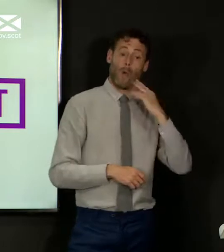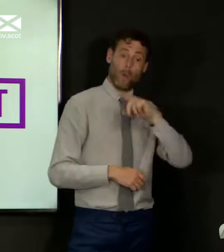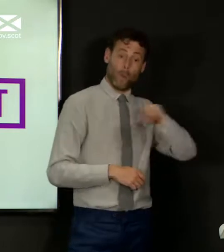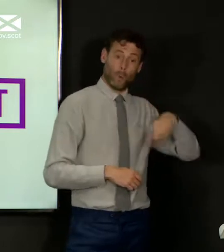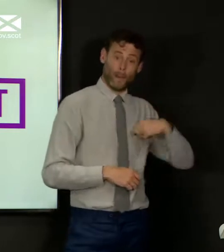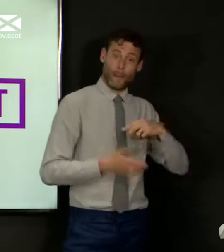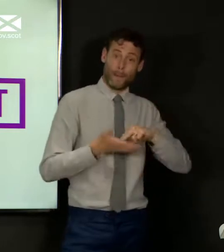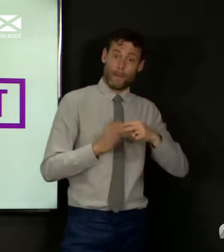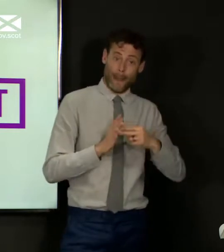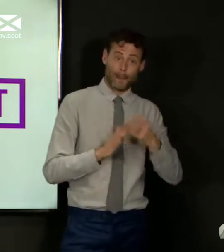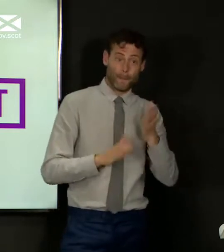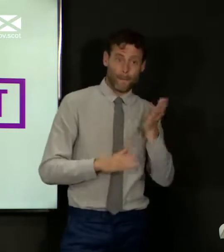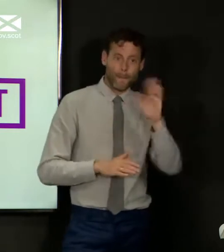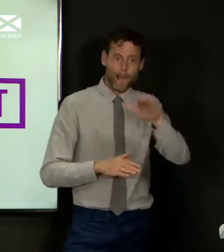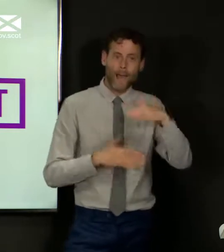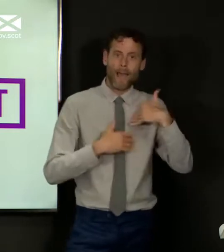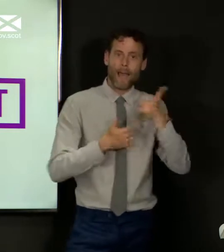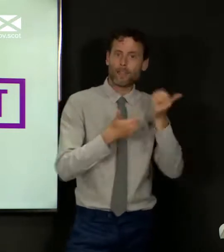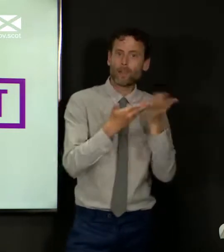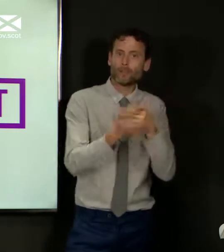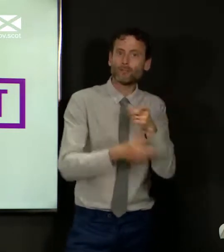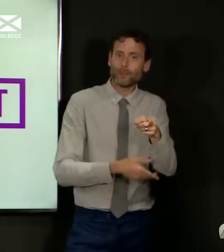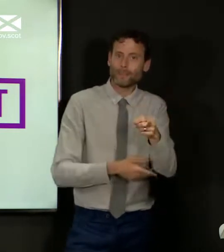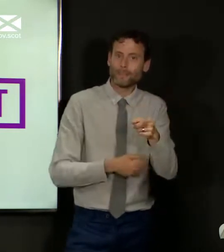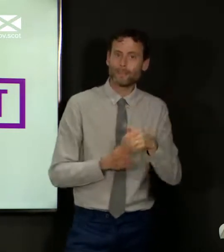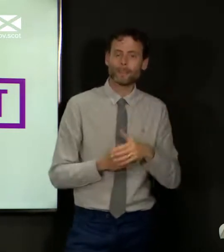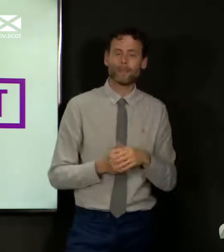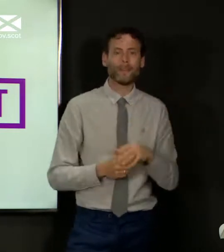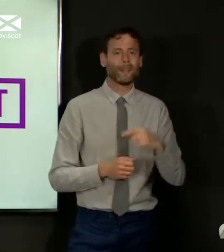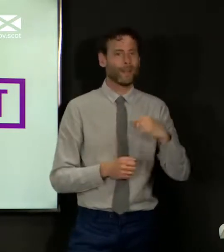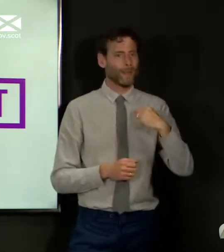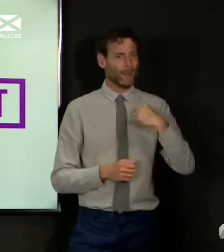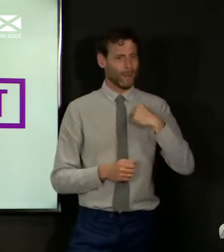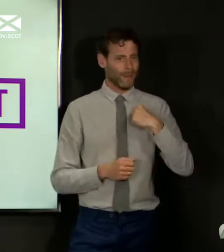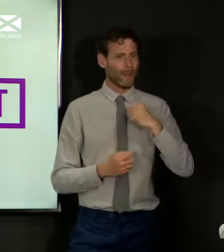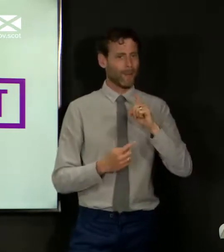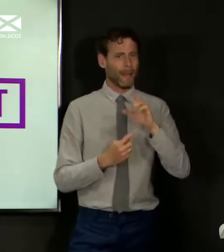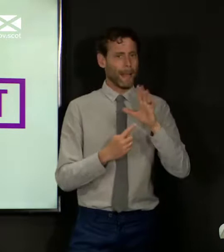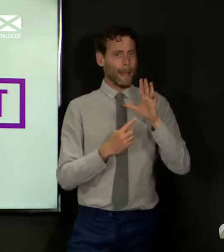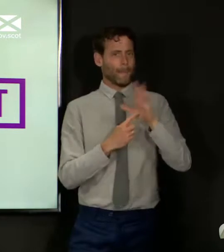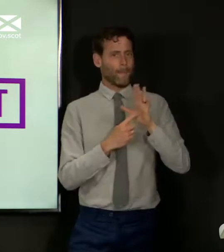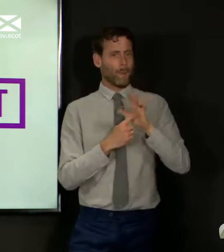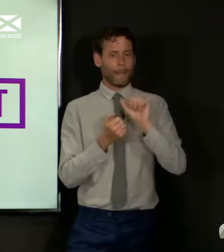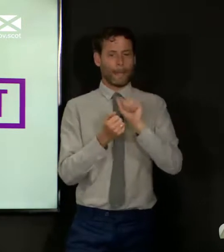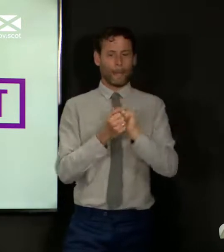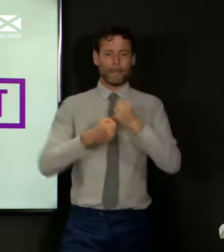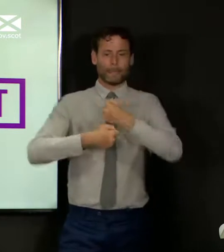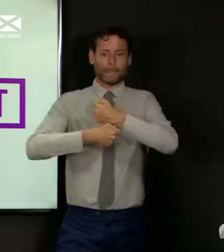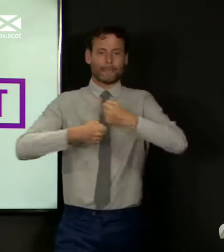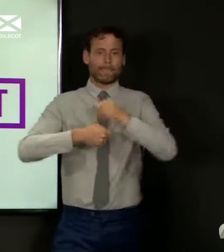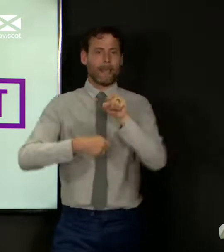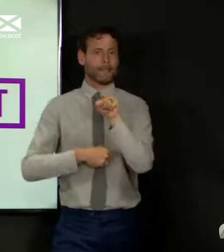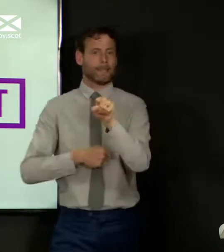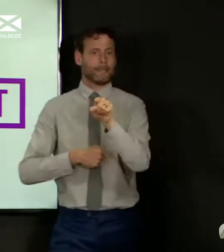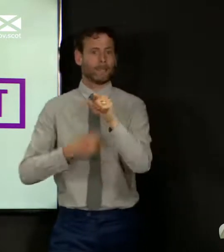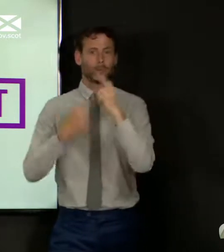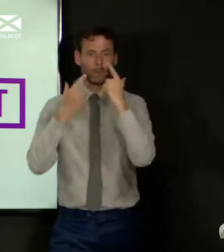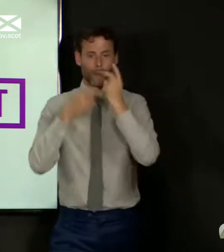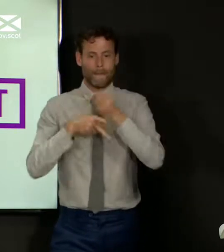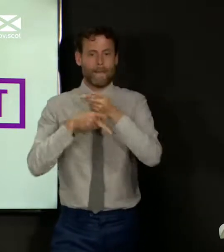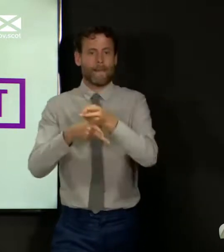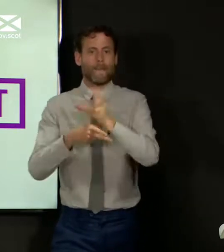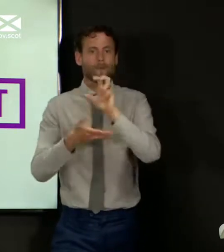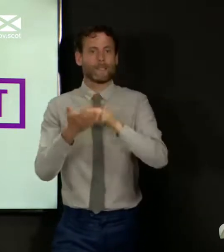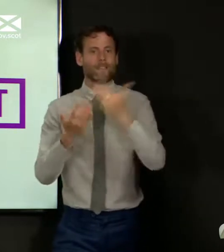restarting the health service, we are retaining an important level of capacity to cope with cases of